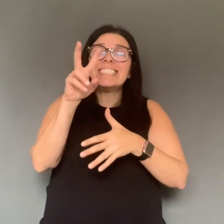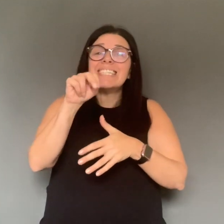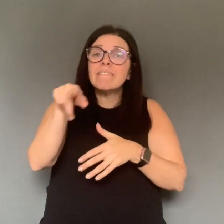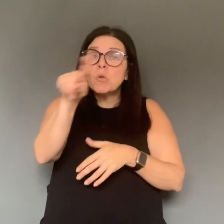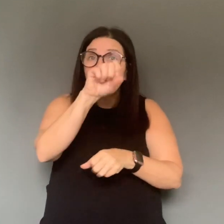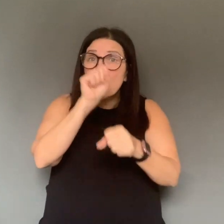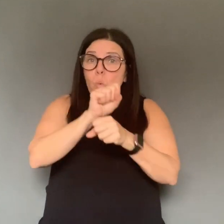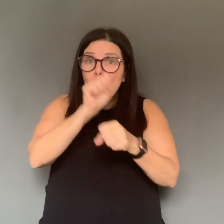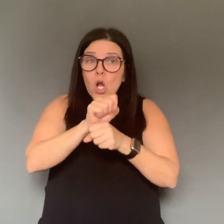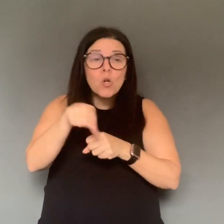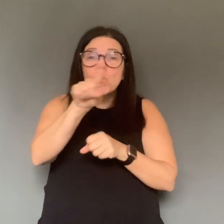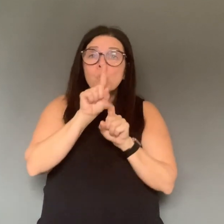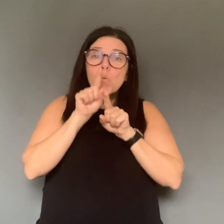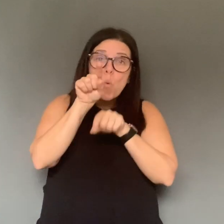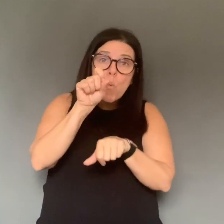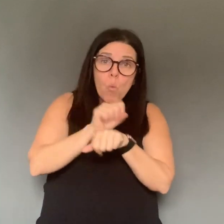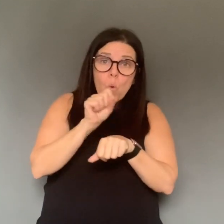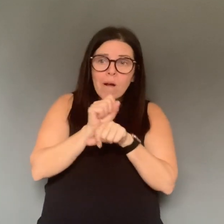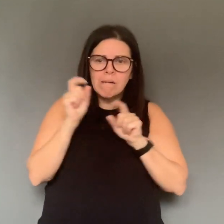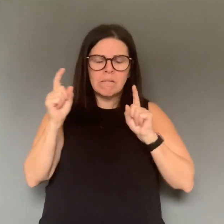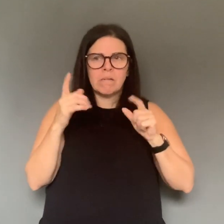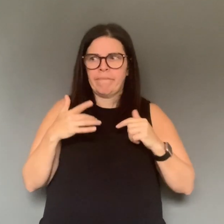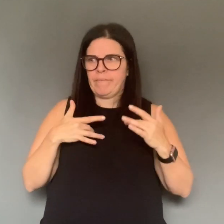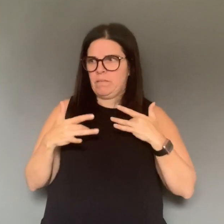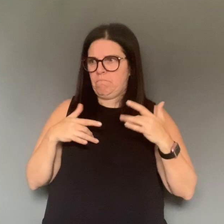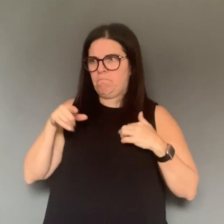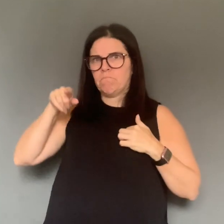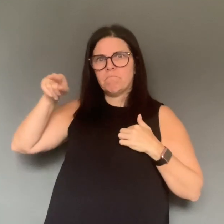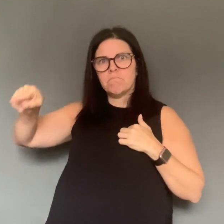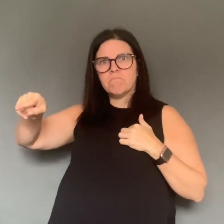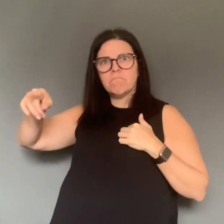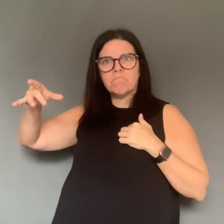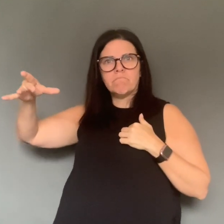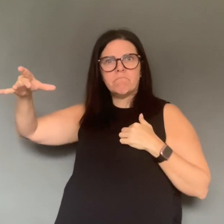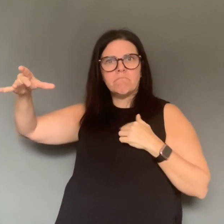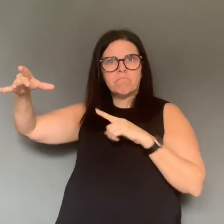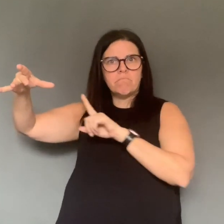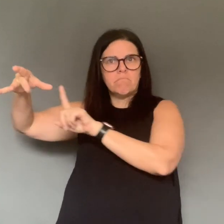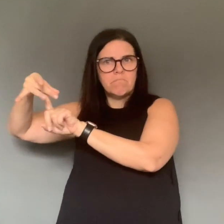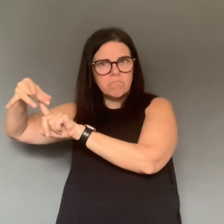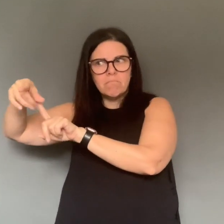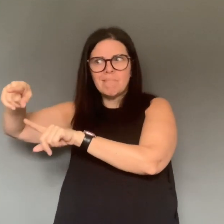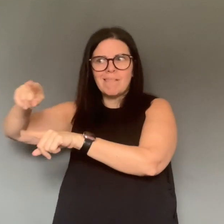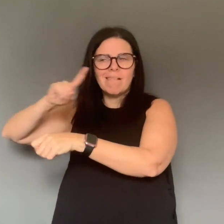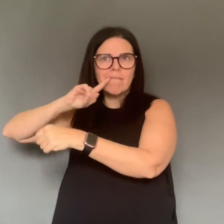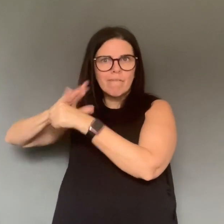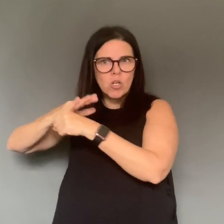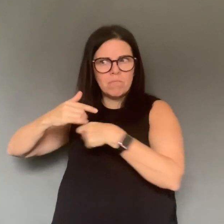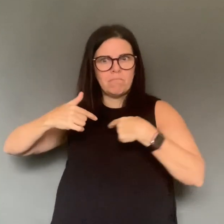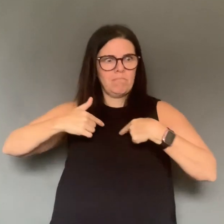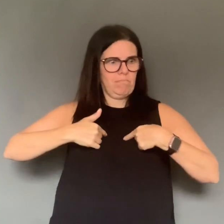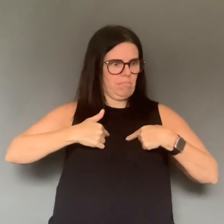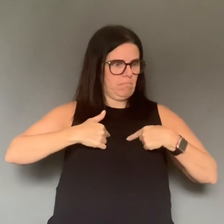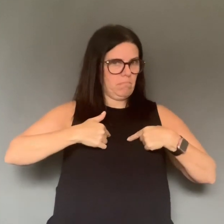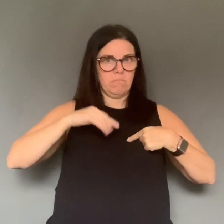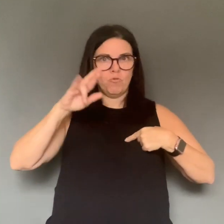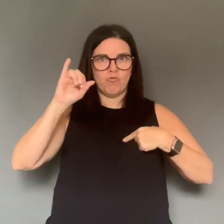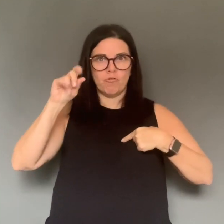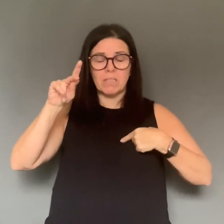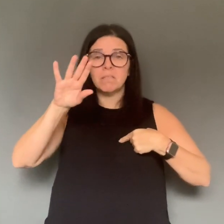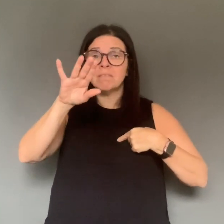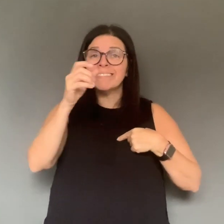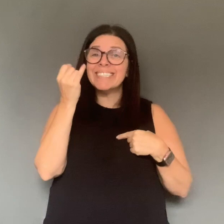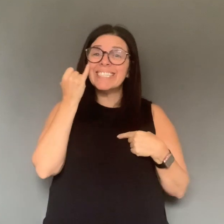they can do. Even if at your workplace, you are working with other colleagues and there may be some concern that if someone